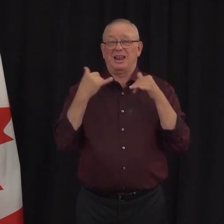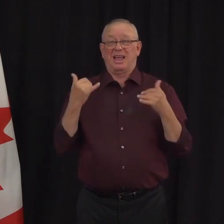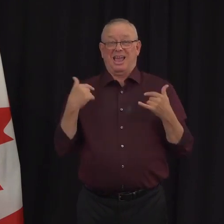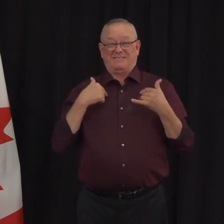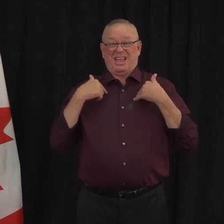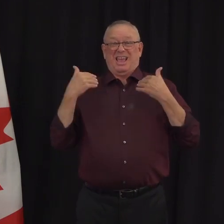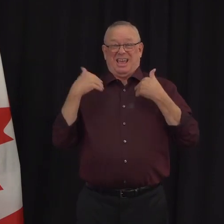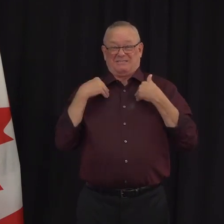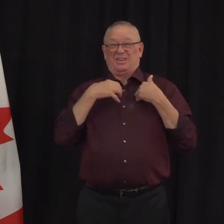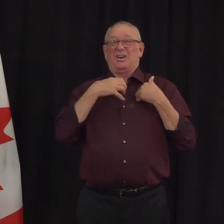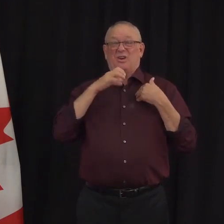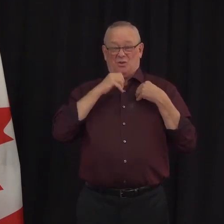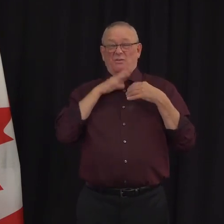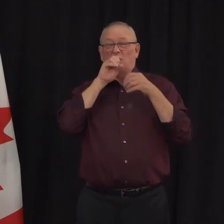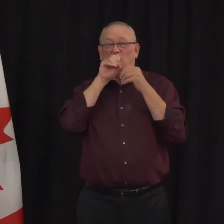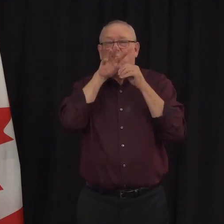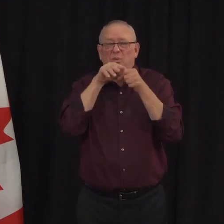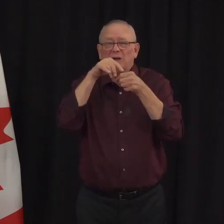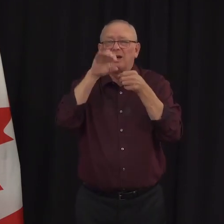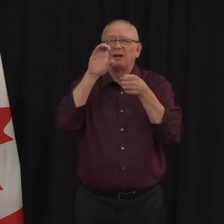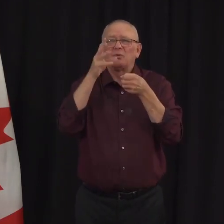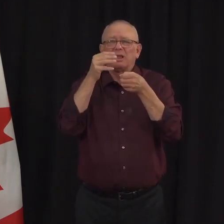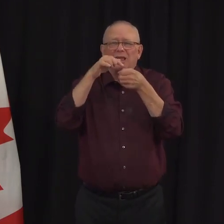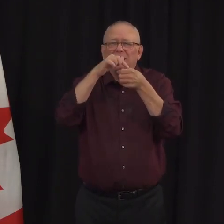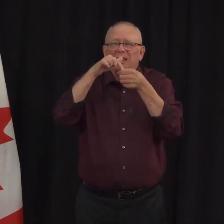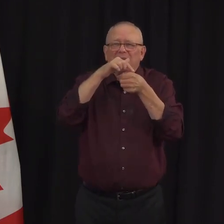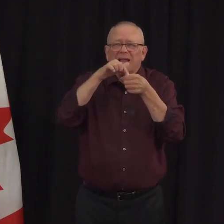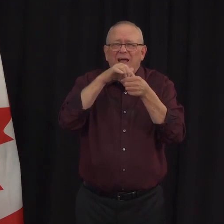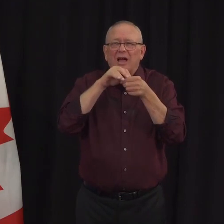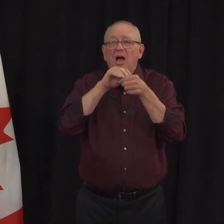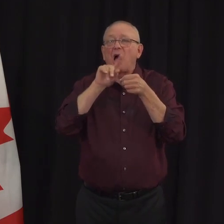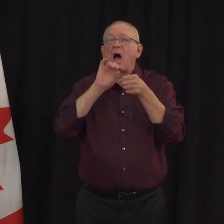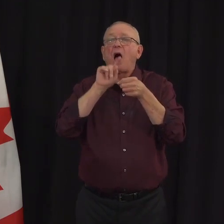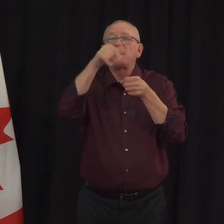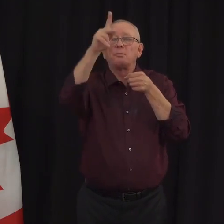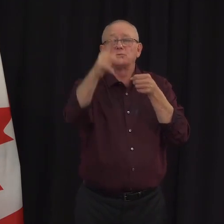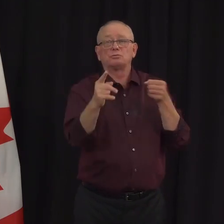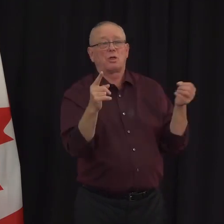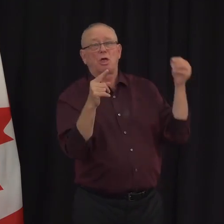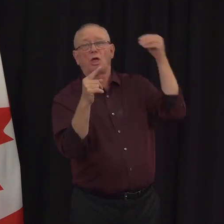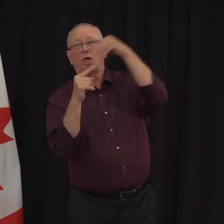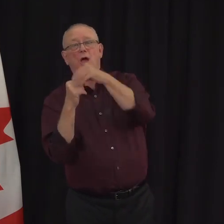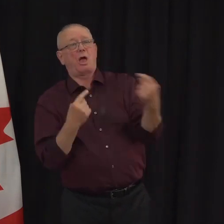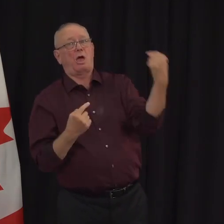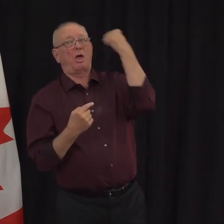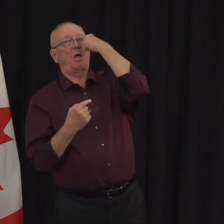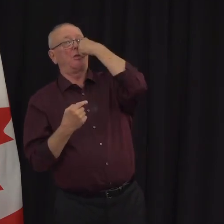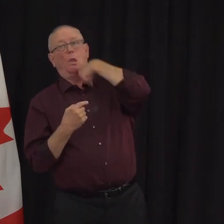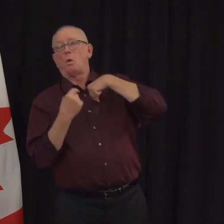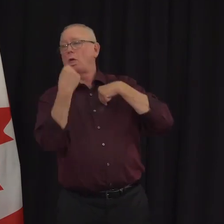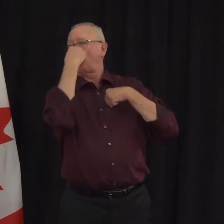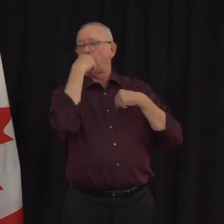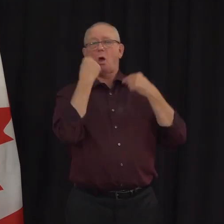inside those droplets and make other people sick if it ends up in their nose, mouth or eyes. But you don't